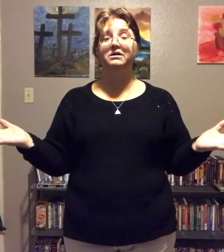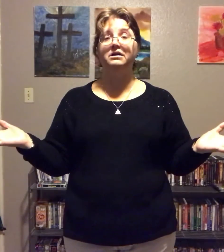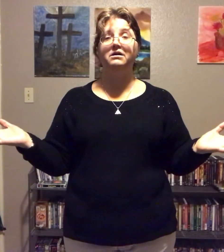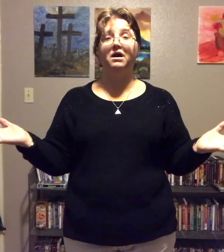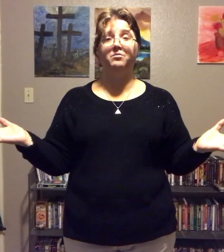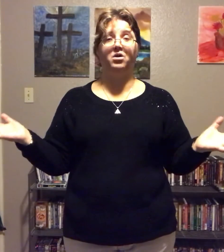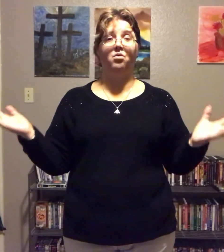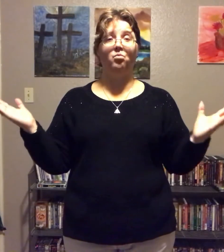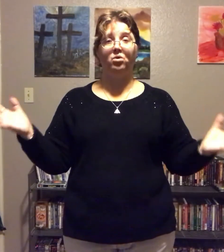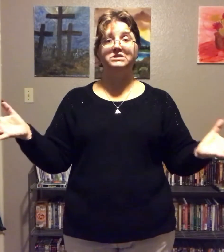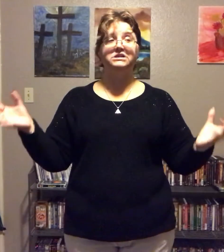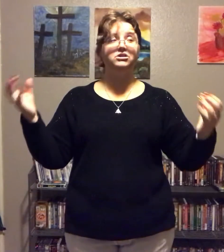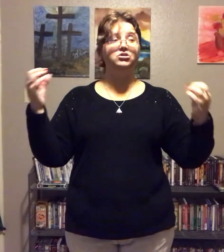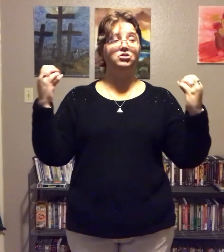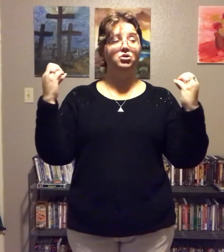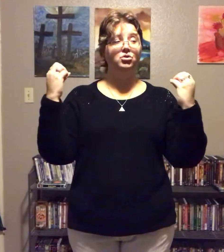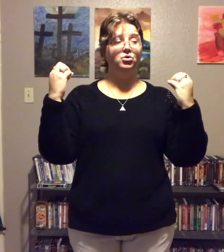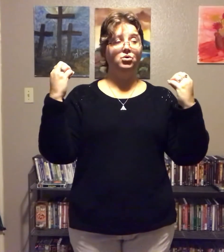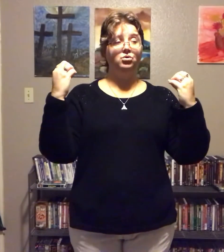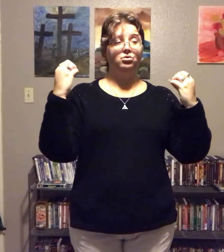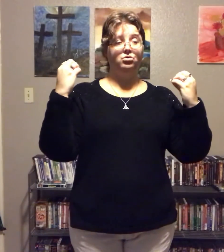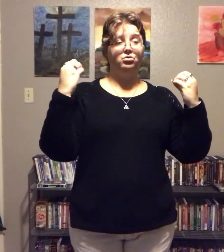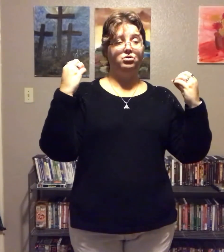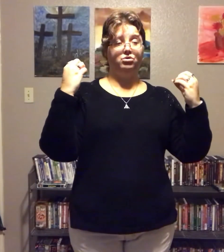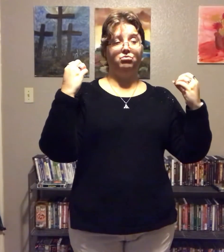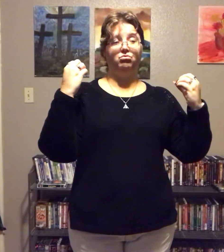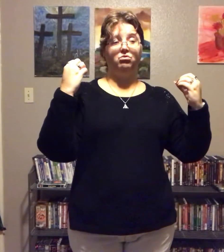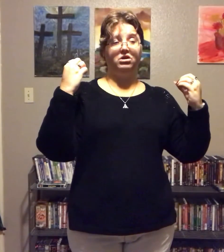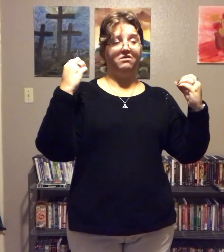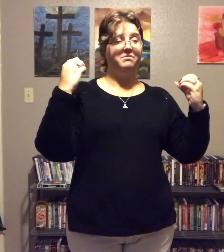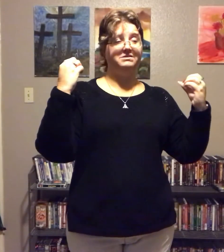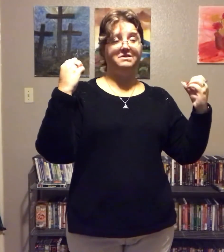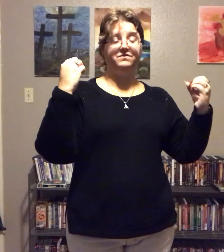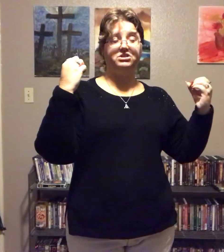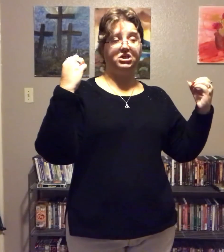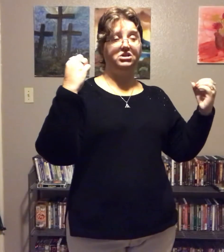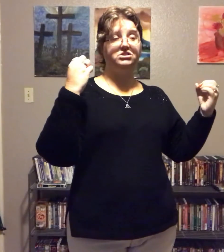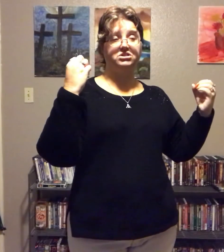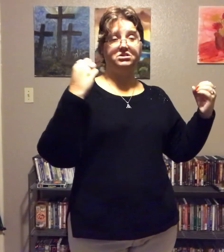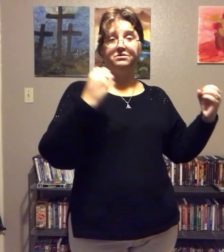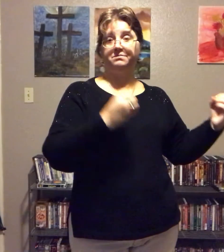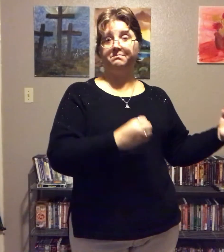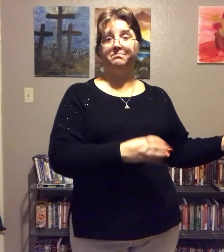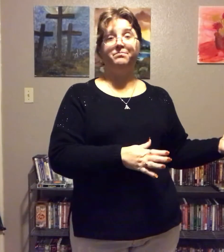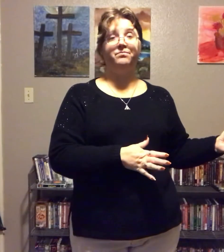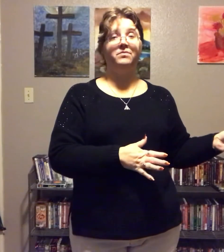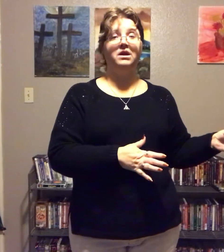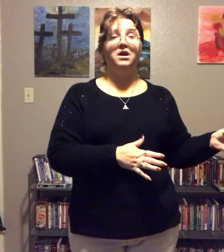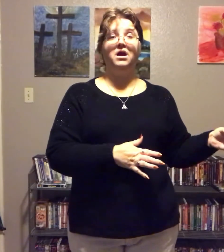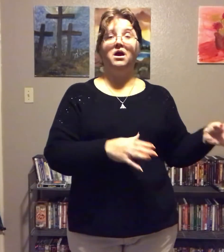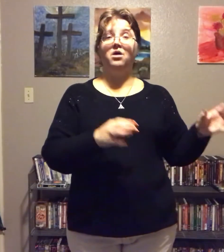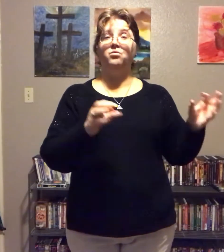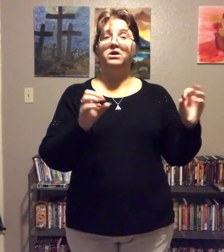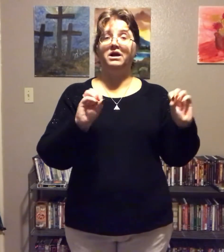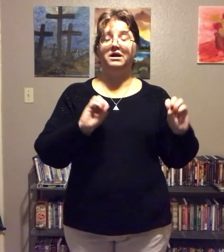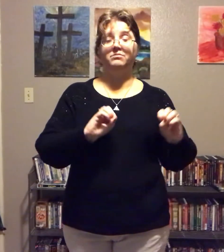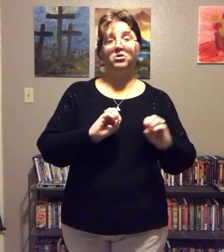any. I'm not wanting to give myself a chance. And when I am